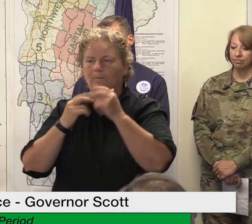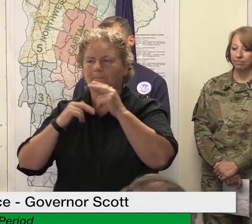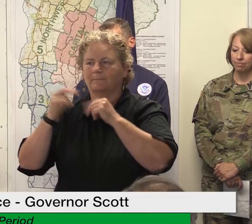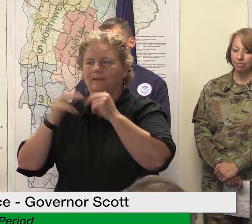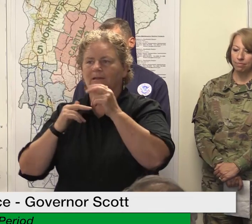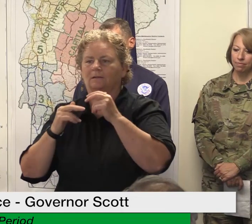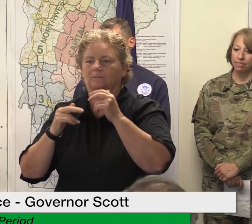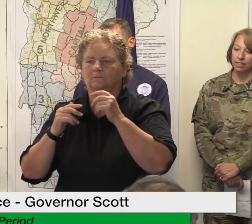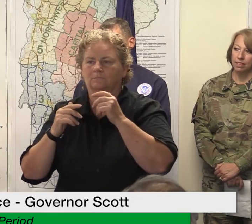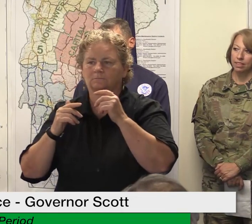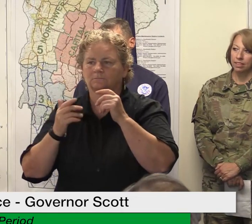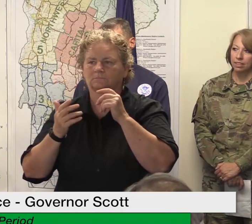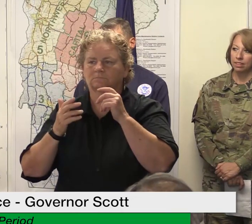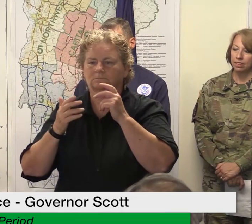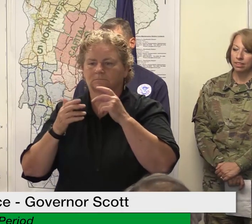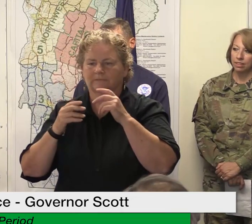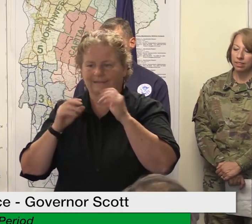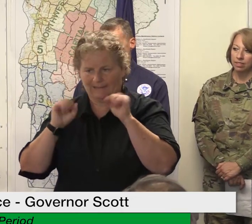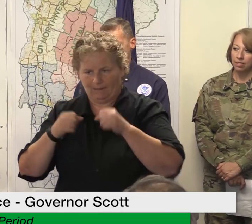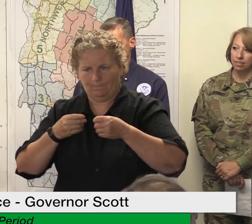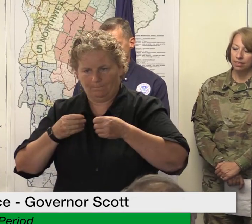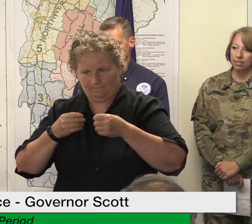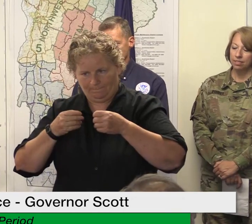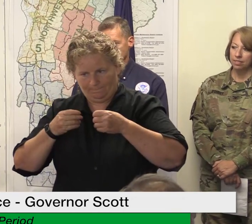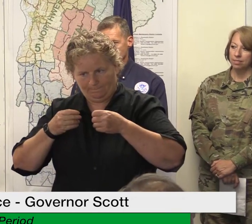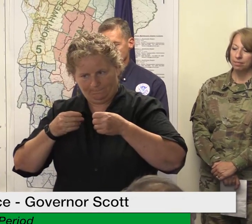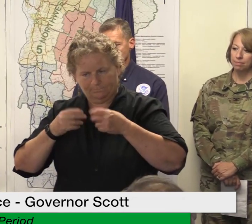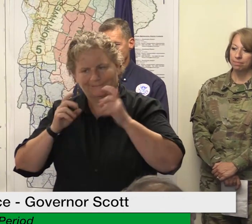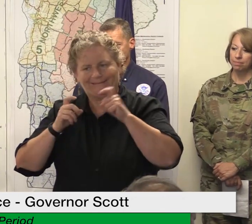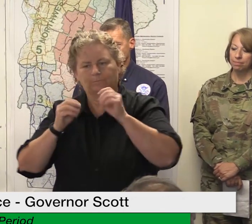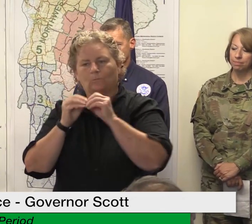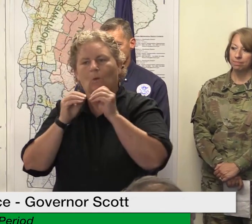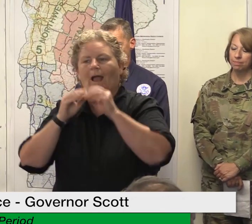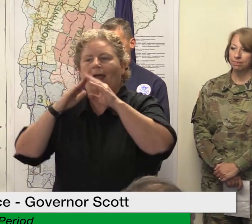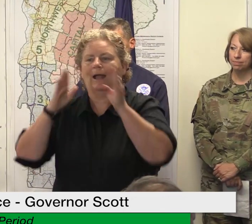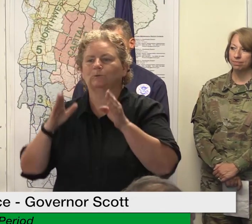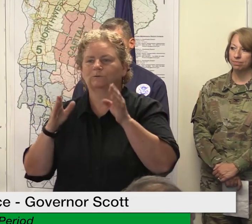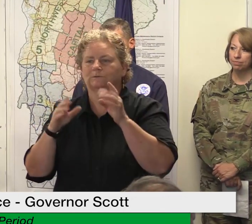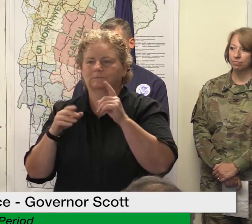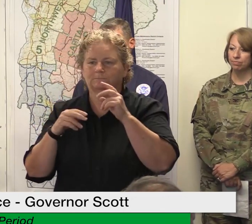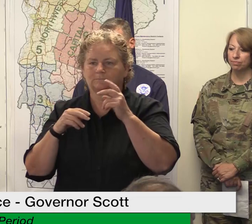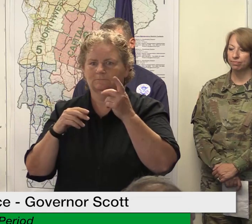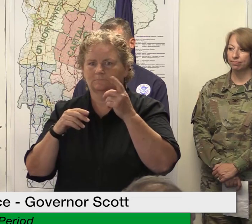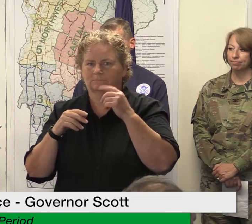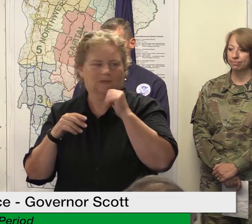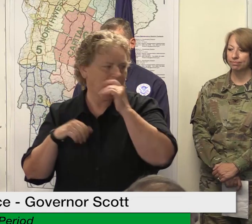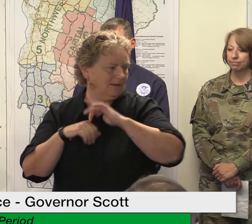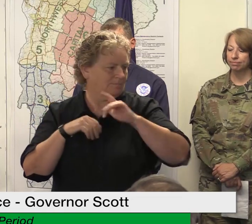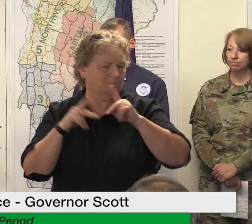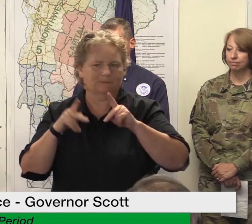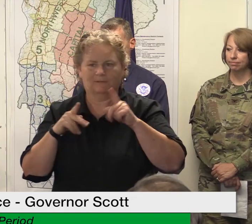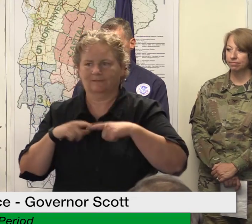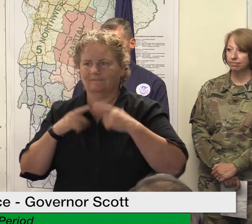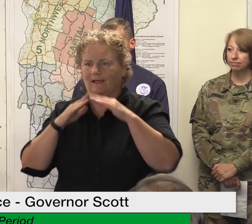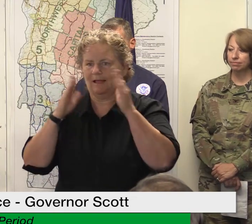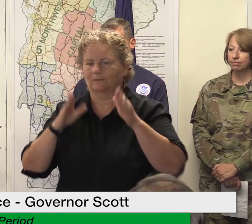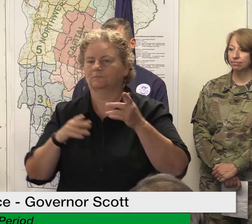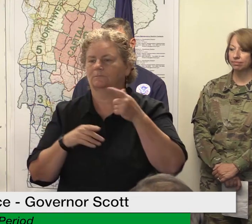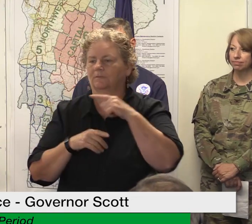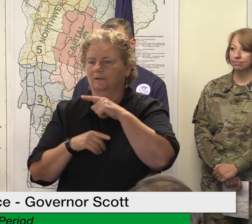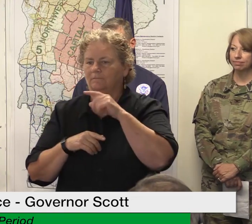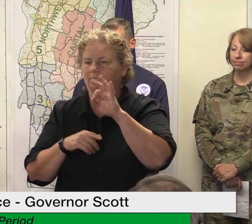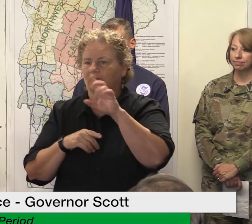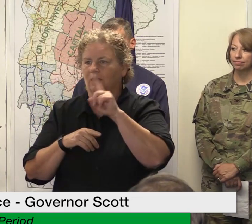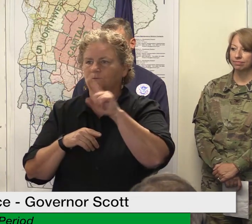housing in some of the downtowns and in any area where it could be prone to flooding you have to